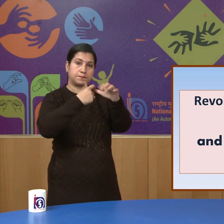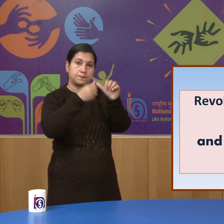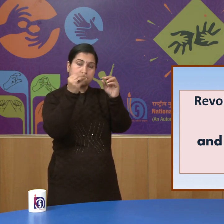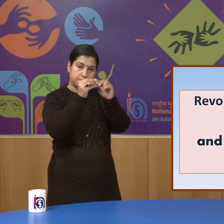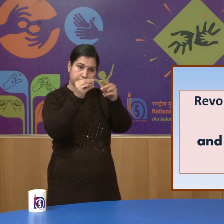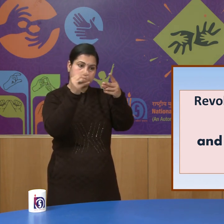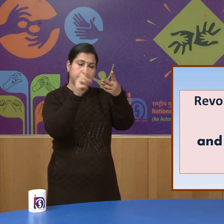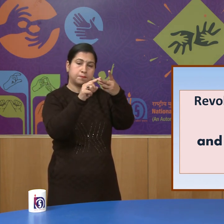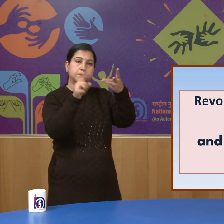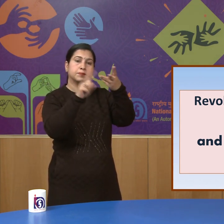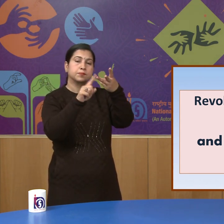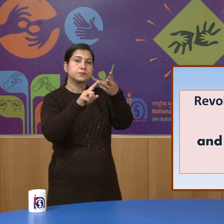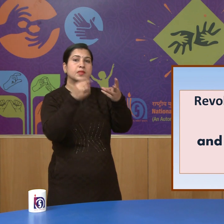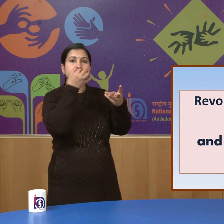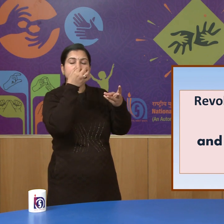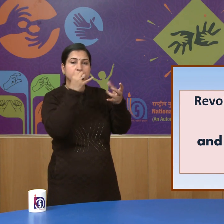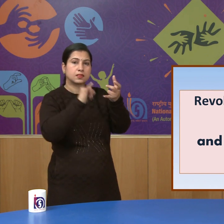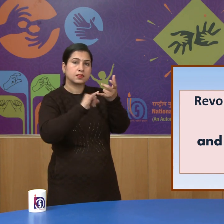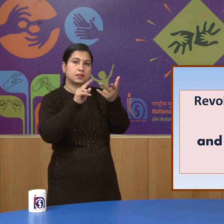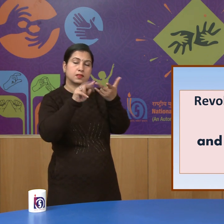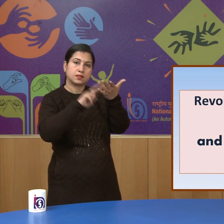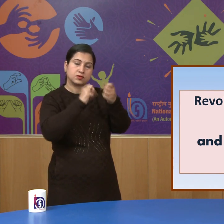Sindh and Rajputana